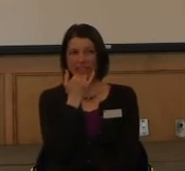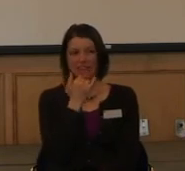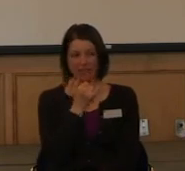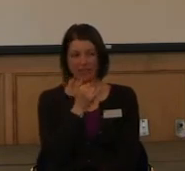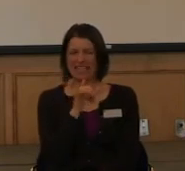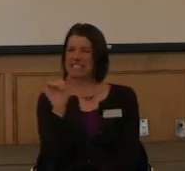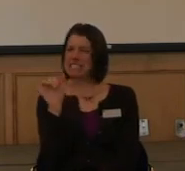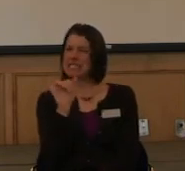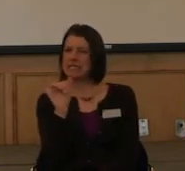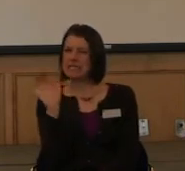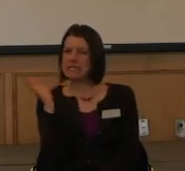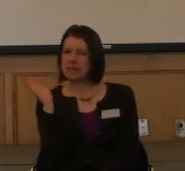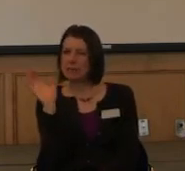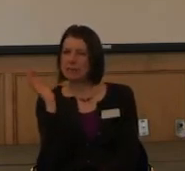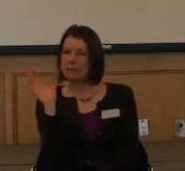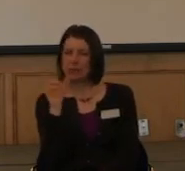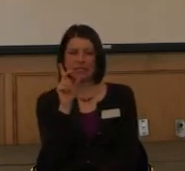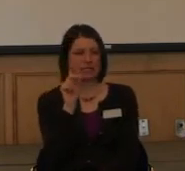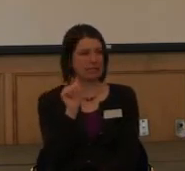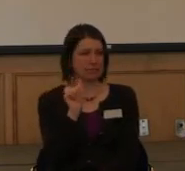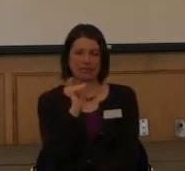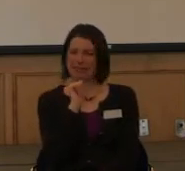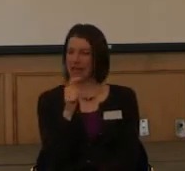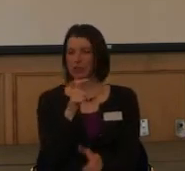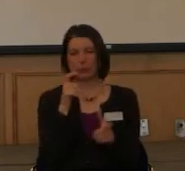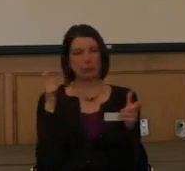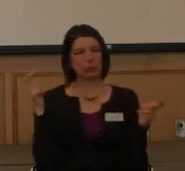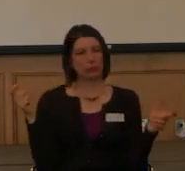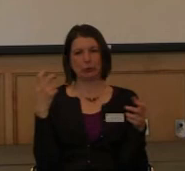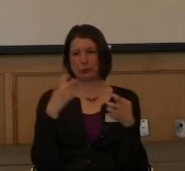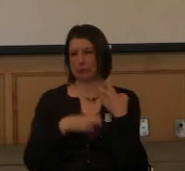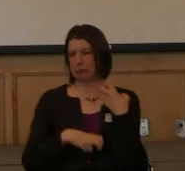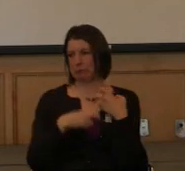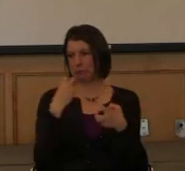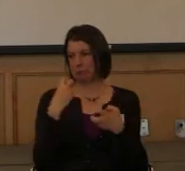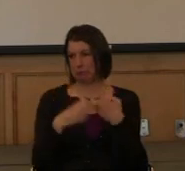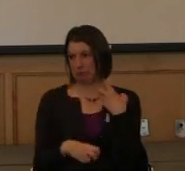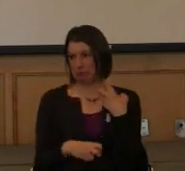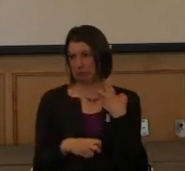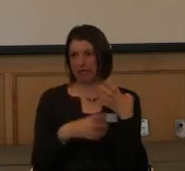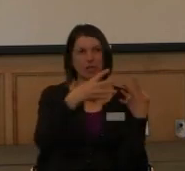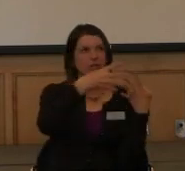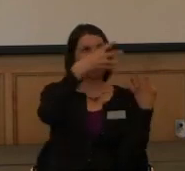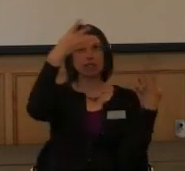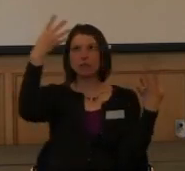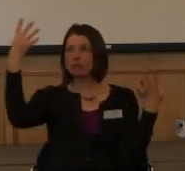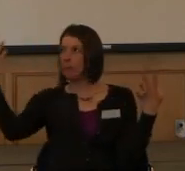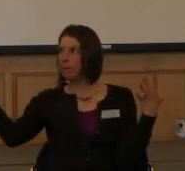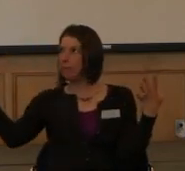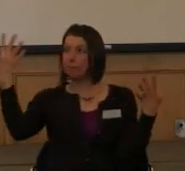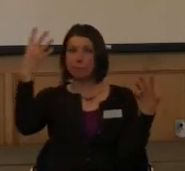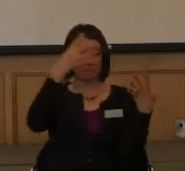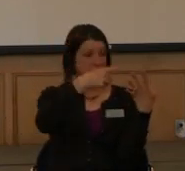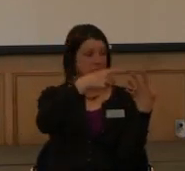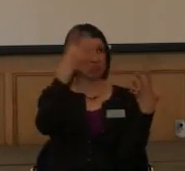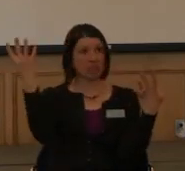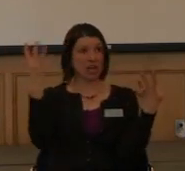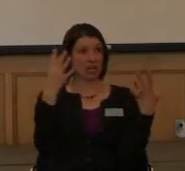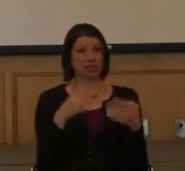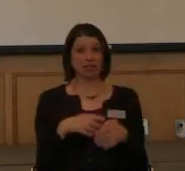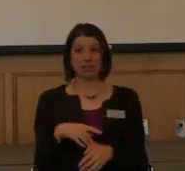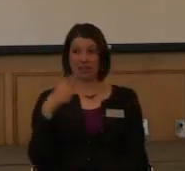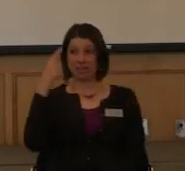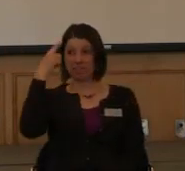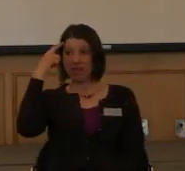So, why is disability such a big deal? It's just an end of the spectrum. you know, the